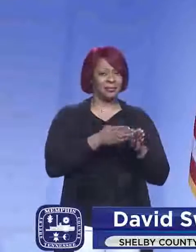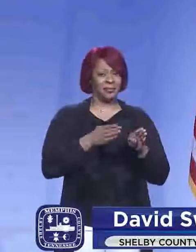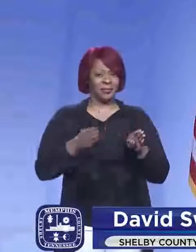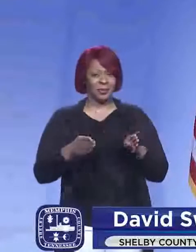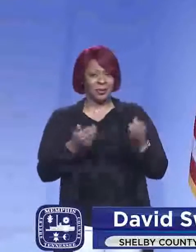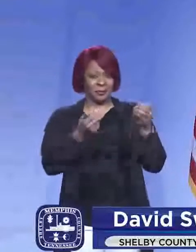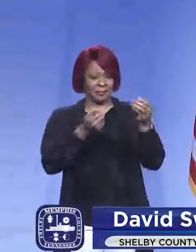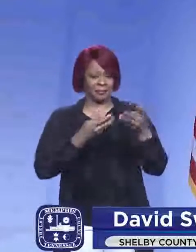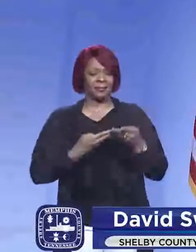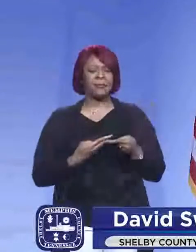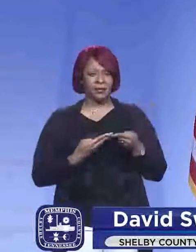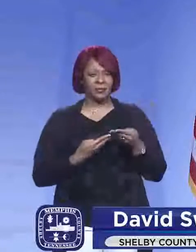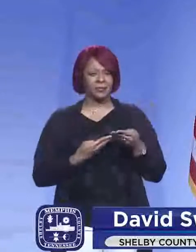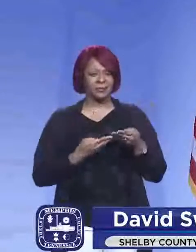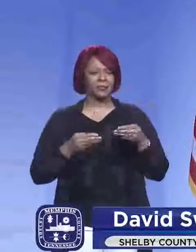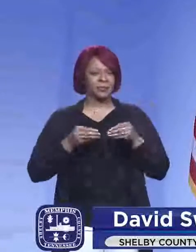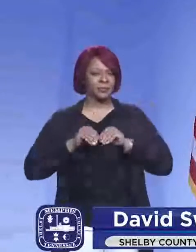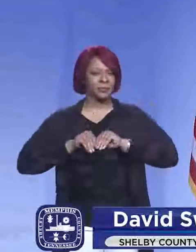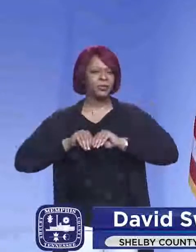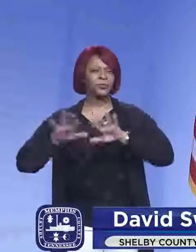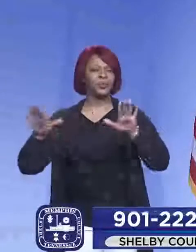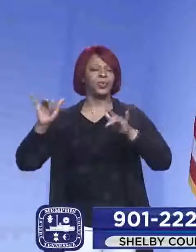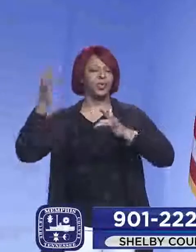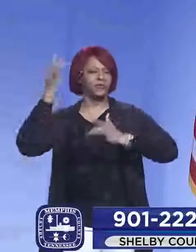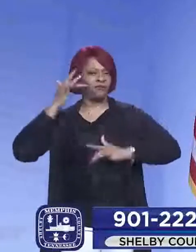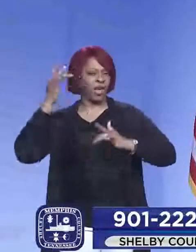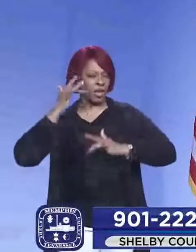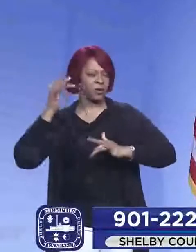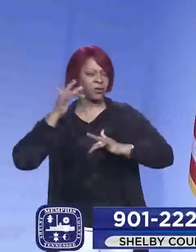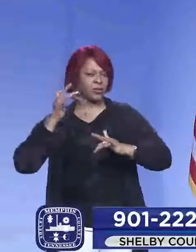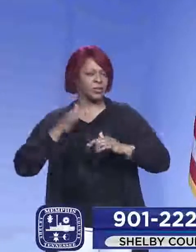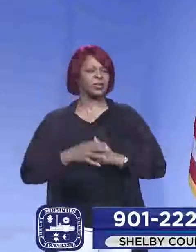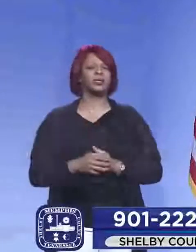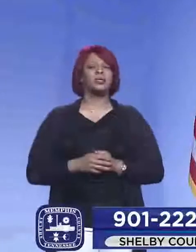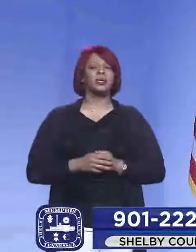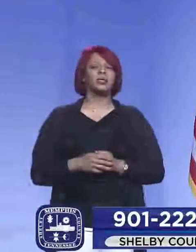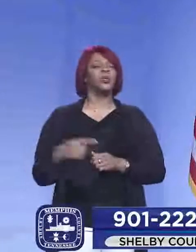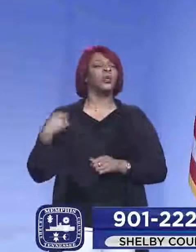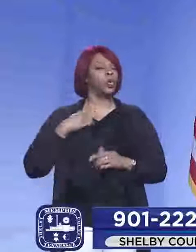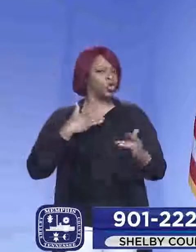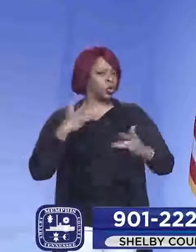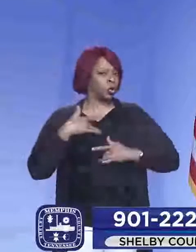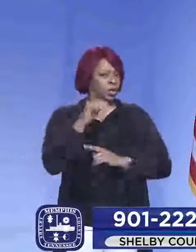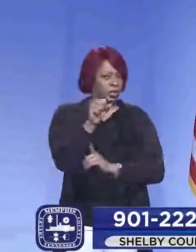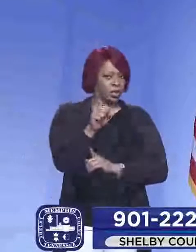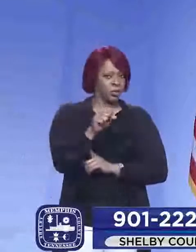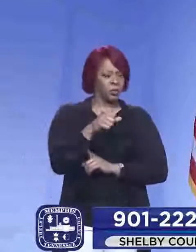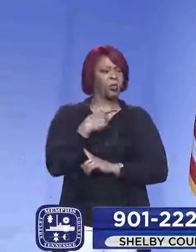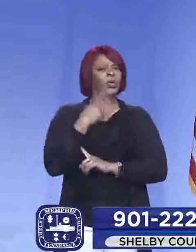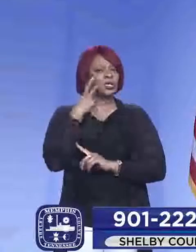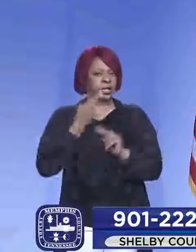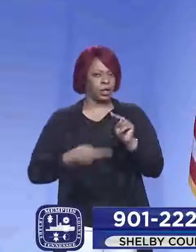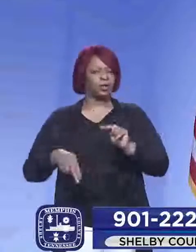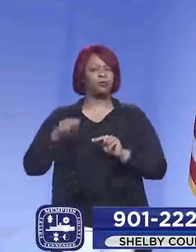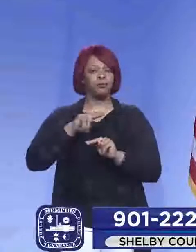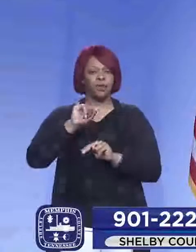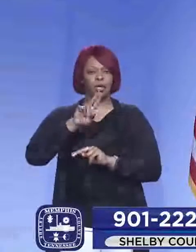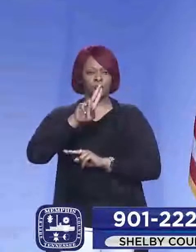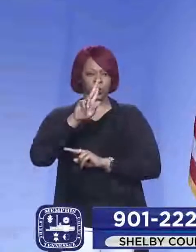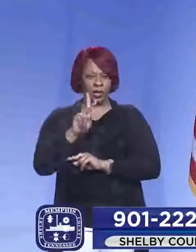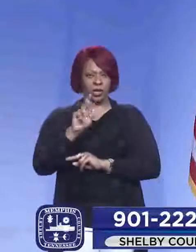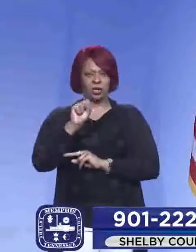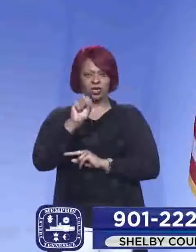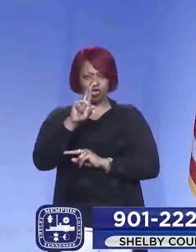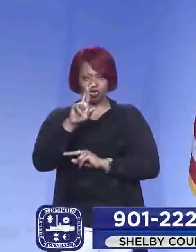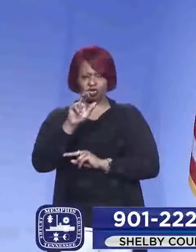population distribution of viral strains. But we are very concerned. We're seeing an increase in those UK strains.